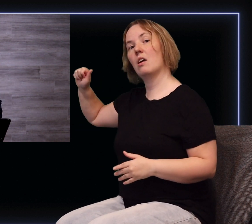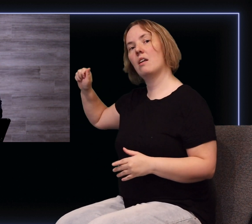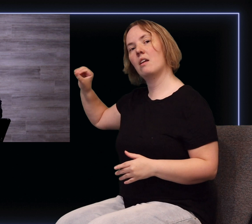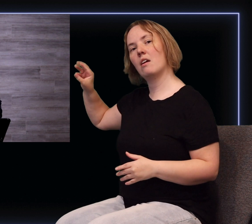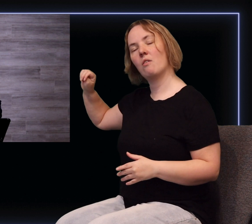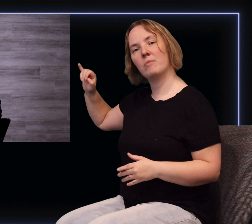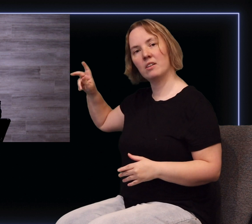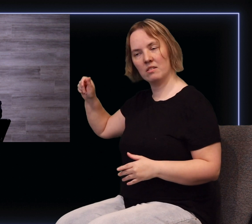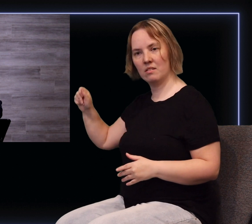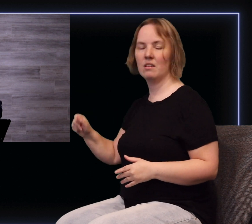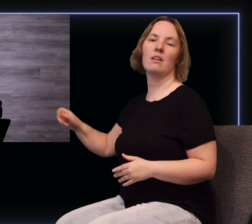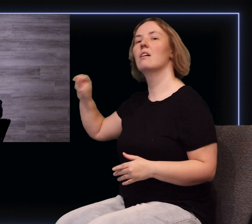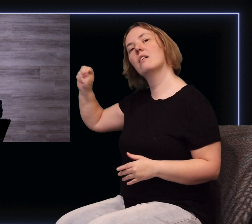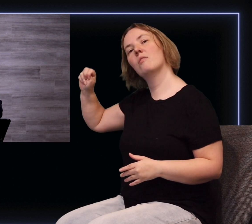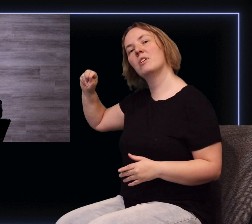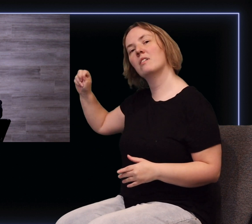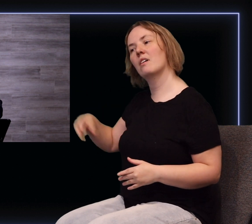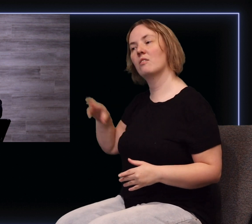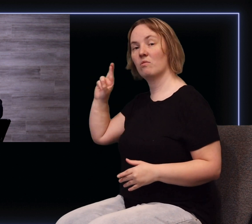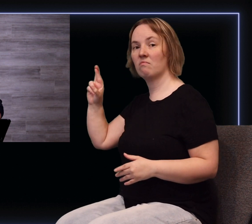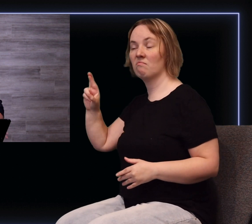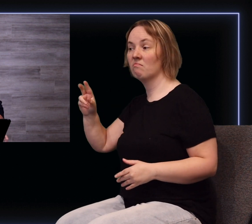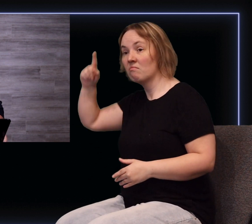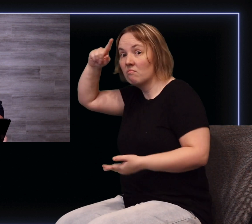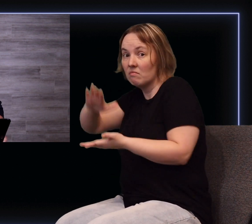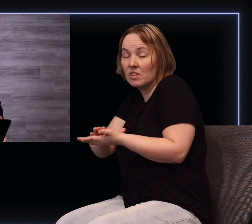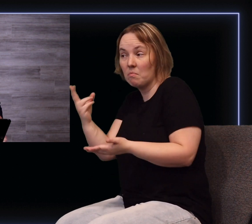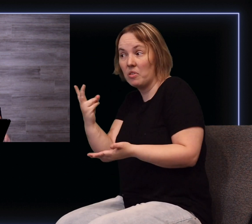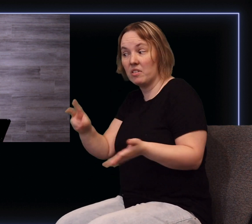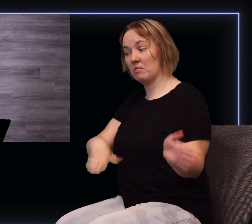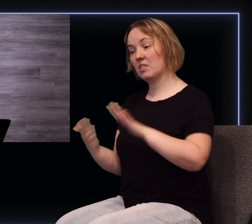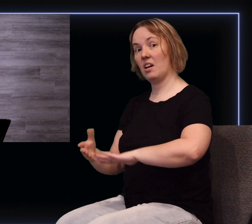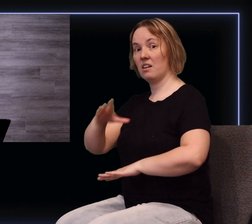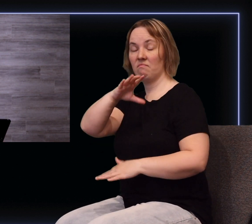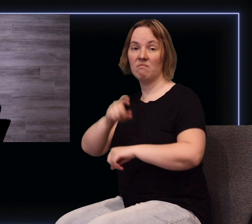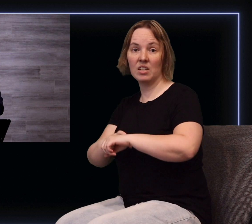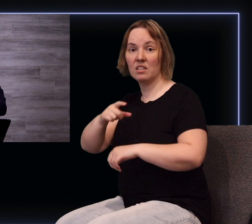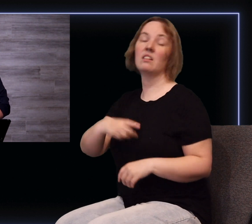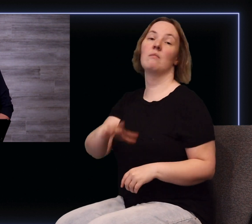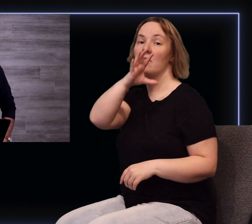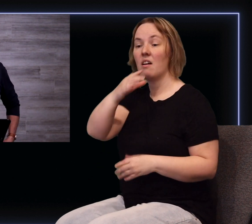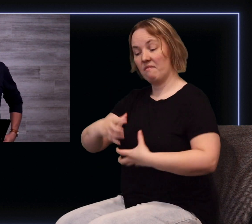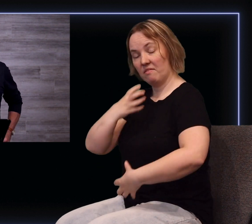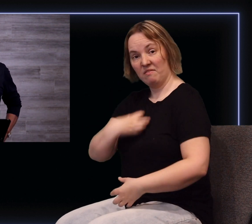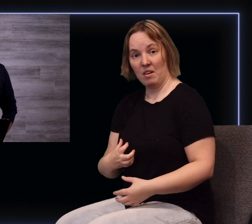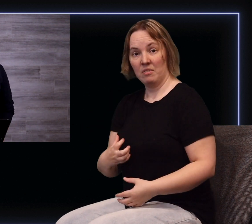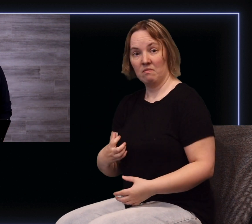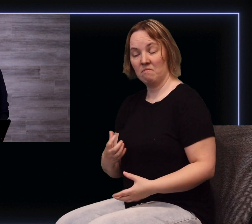Naomi and Ruth, who both had their husbands pass away during a time of famine when they lived in the land of Moab, and